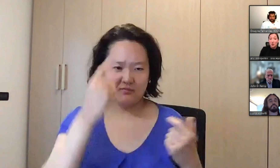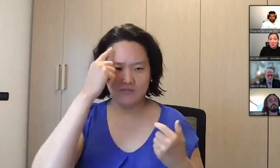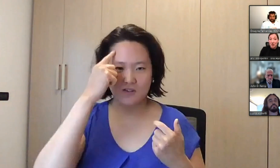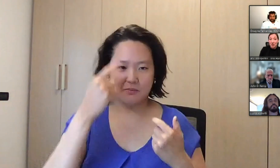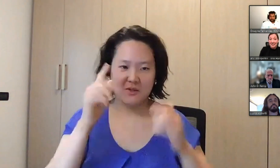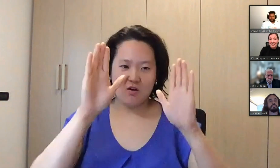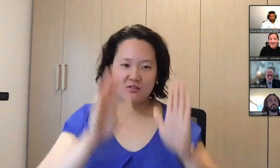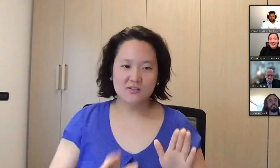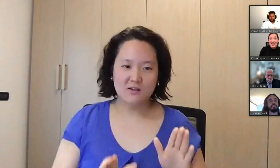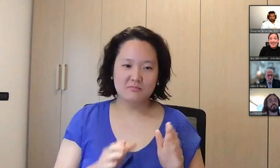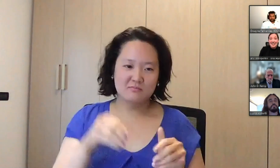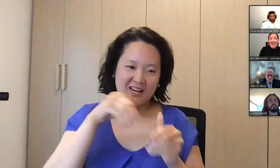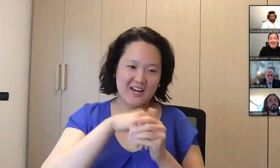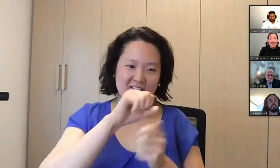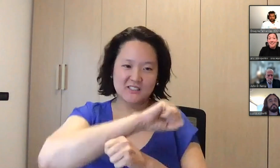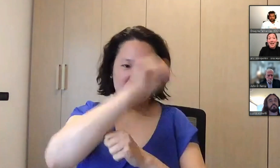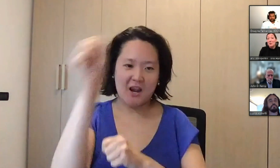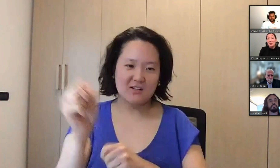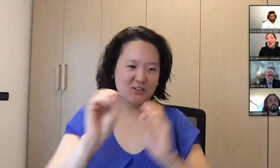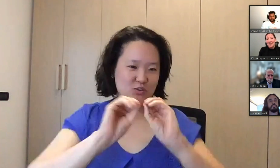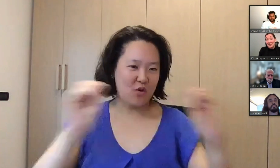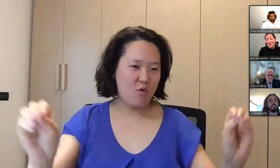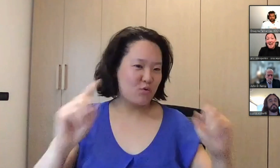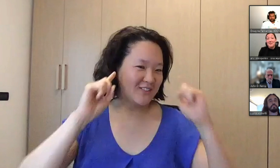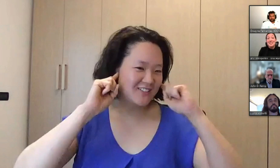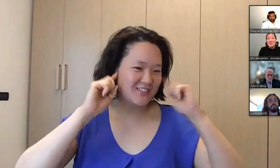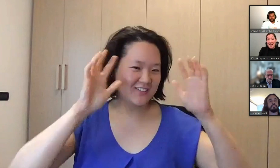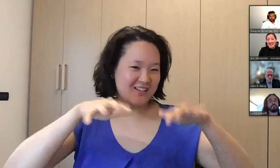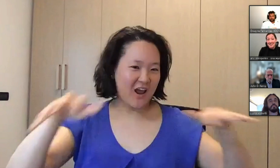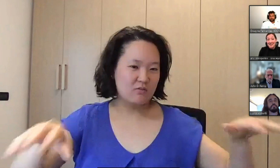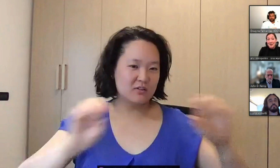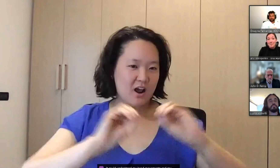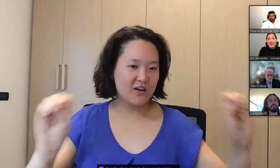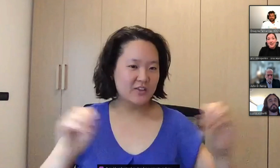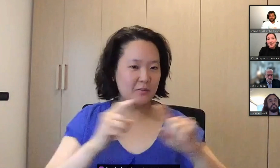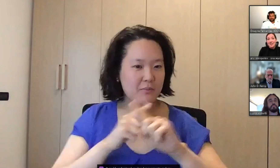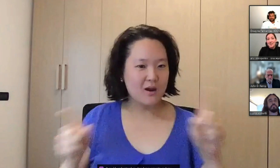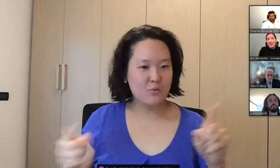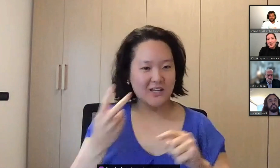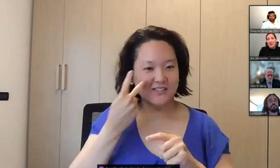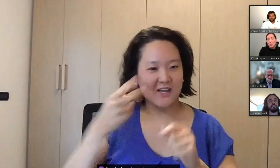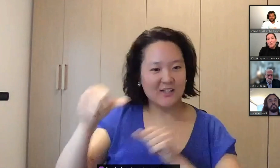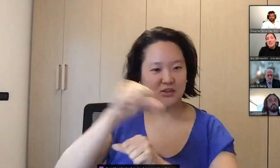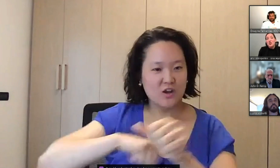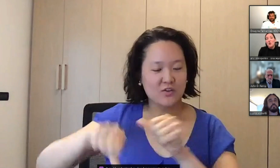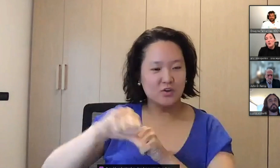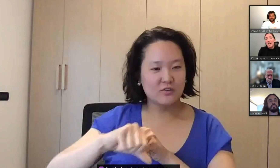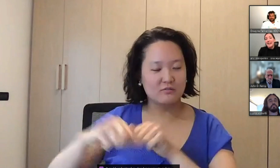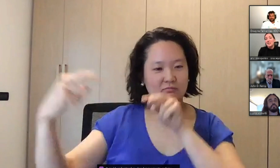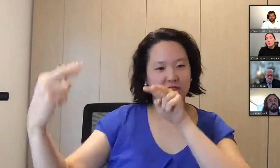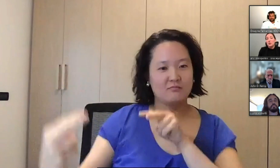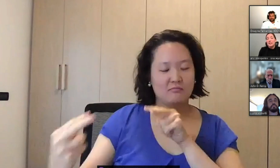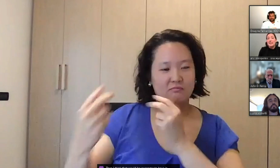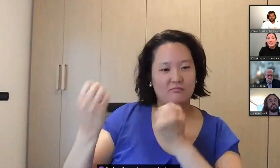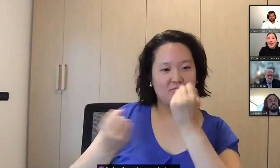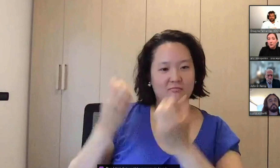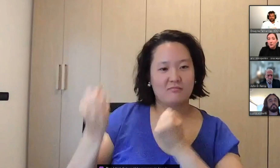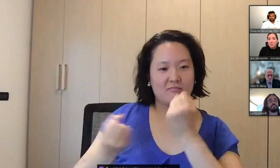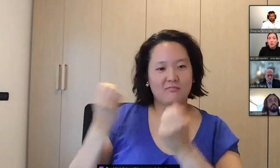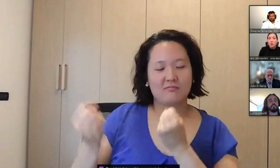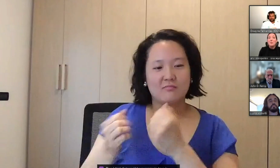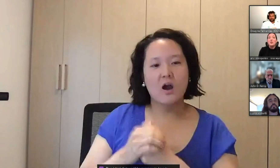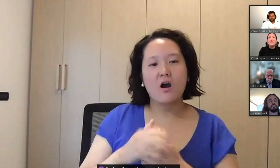my facial expressions, then I think that would be awesome to have in space because there would be no reliance on